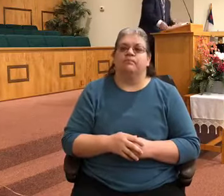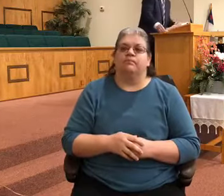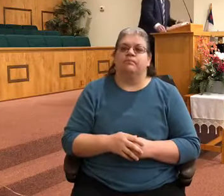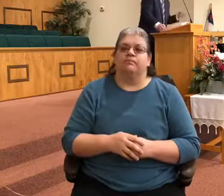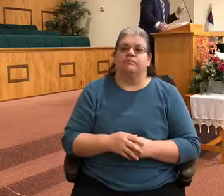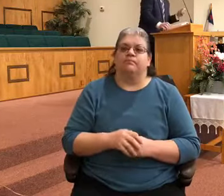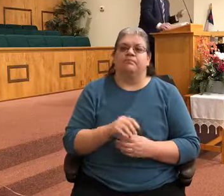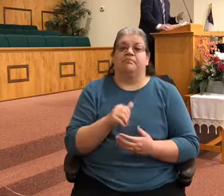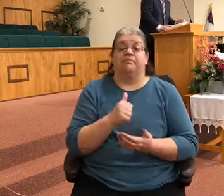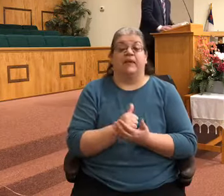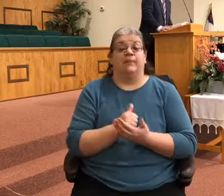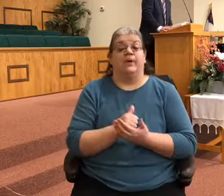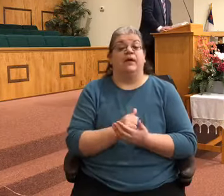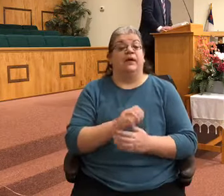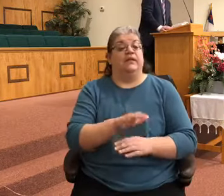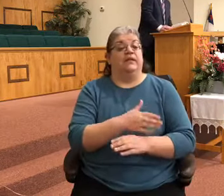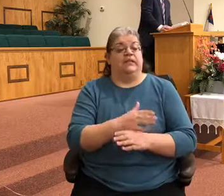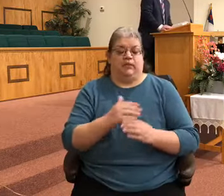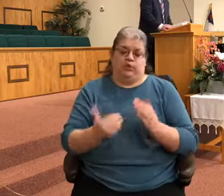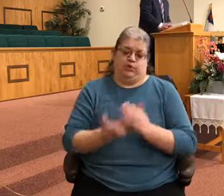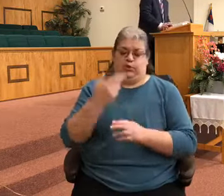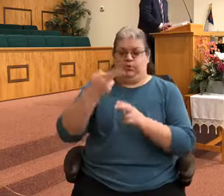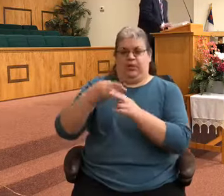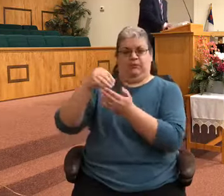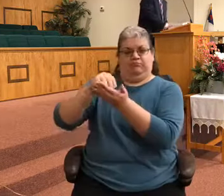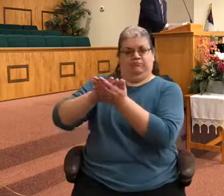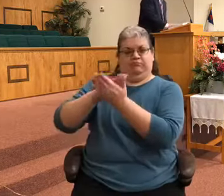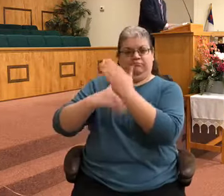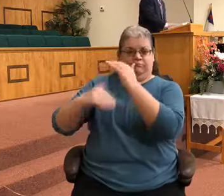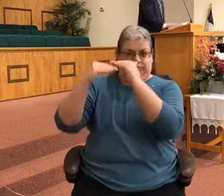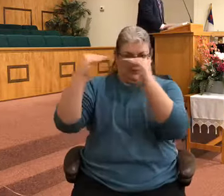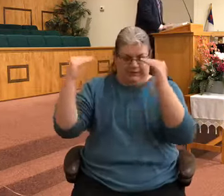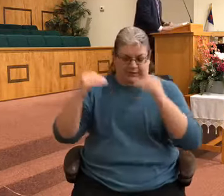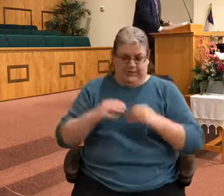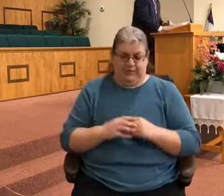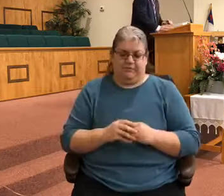Let's all sing a new name in glory. Hymn 31, a new name in glory.